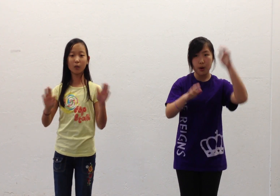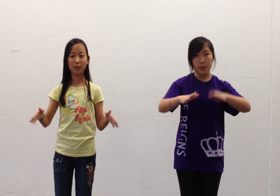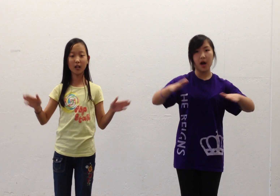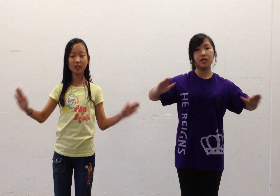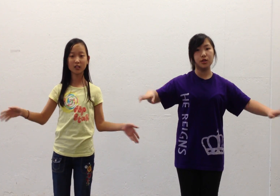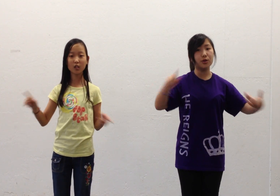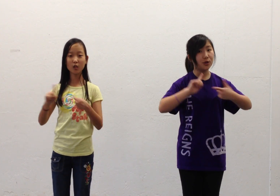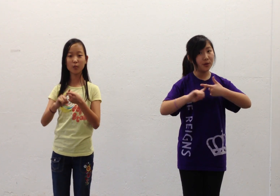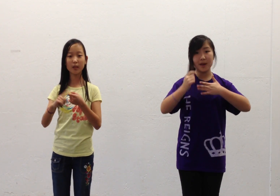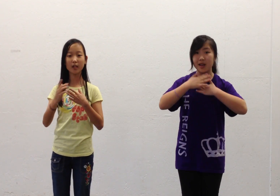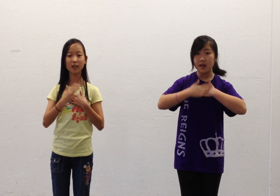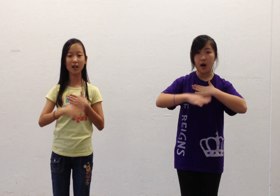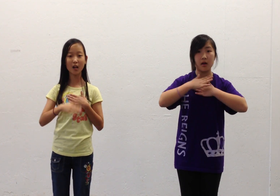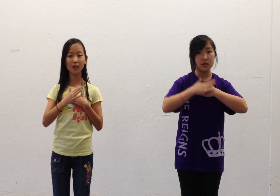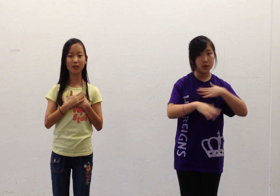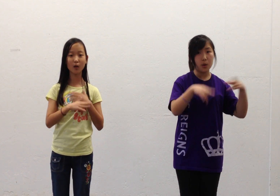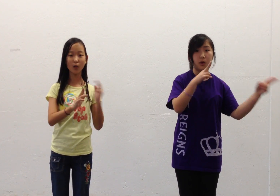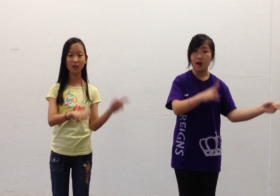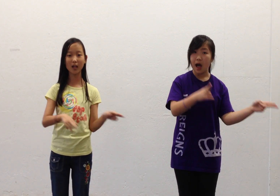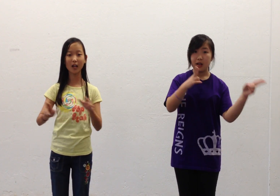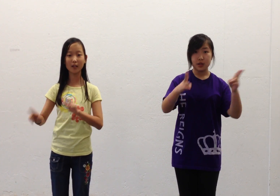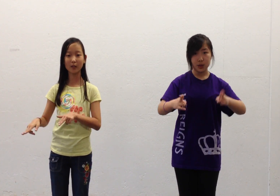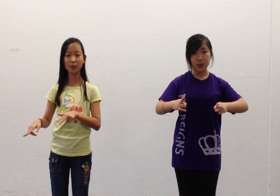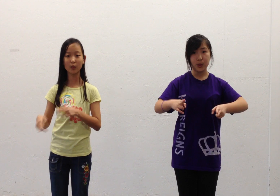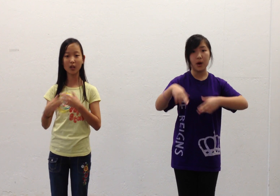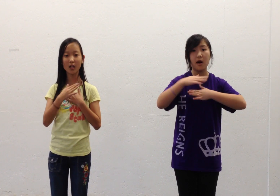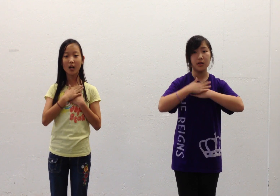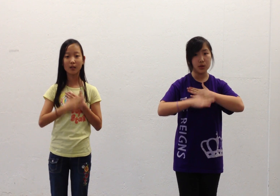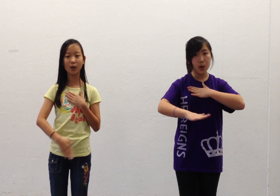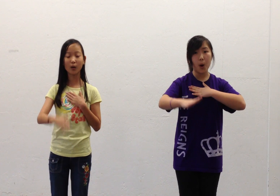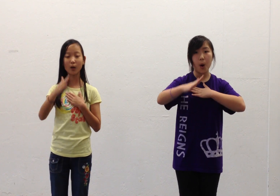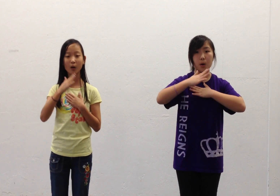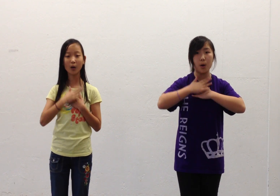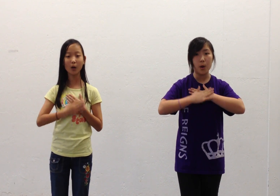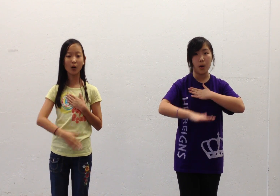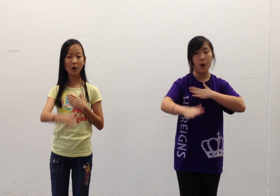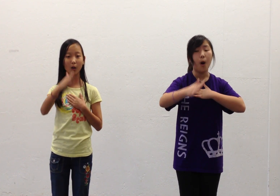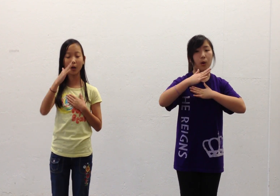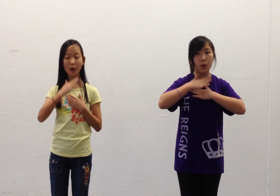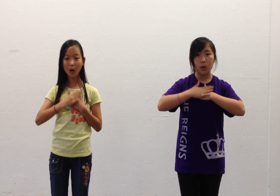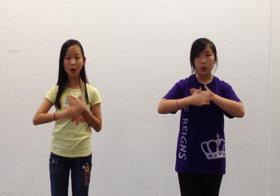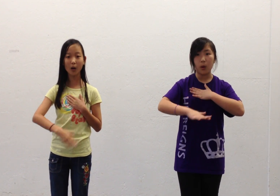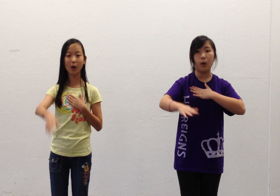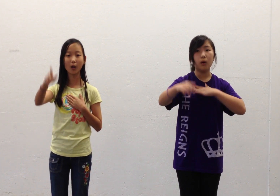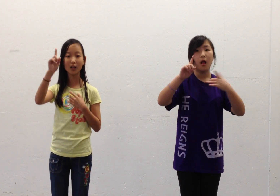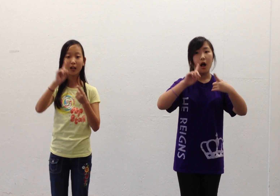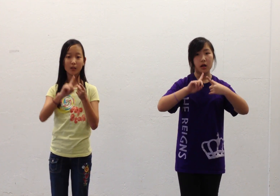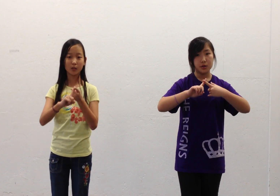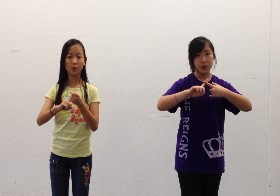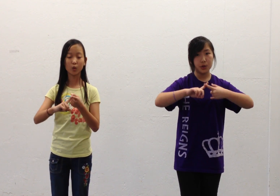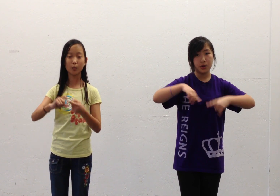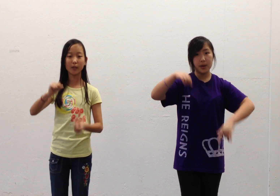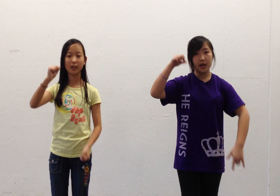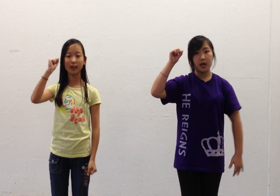much to be consoled as to console, to be